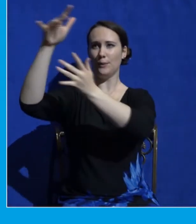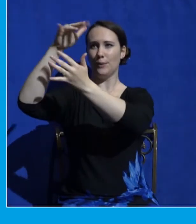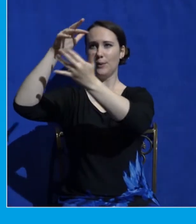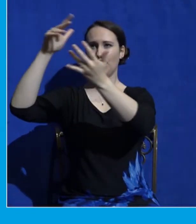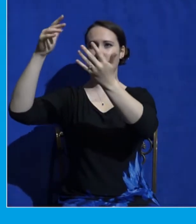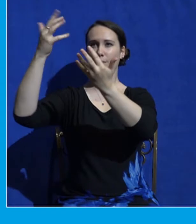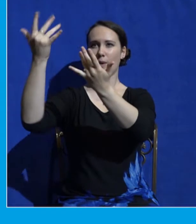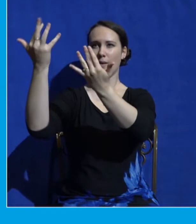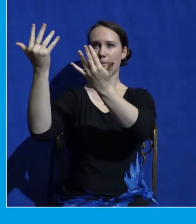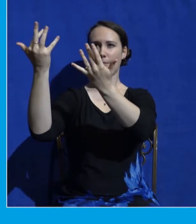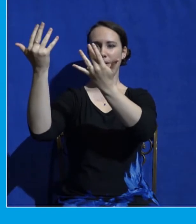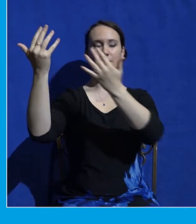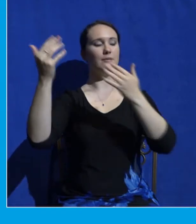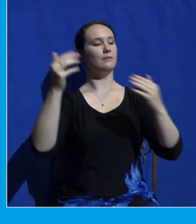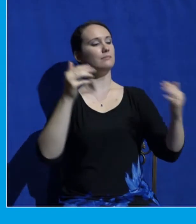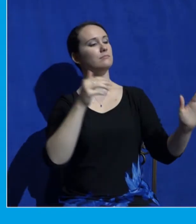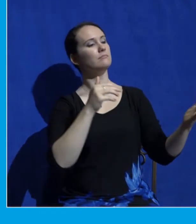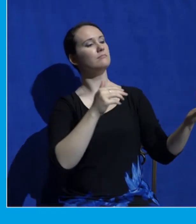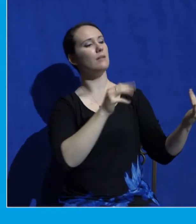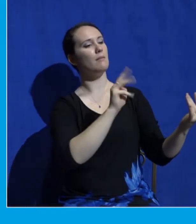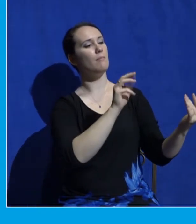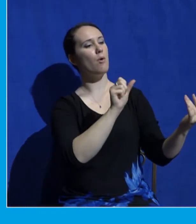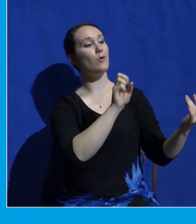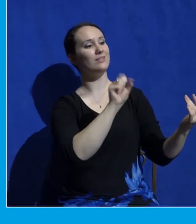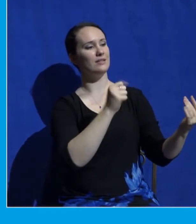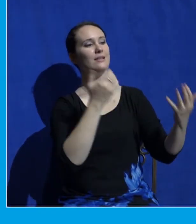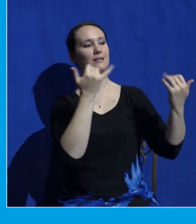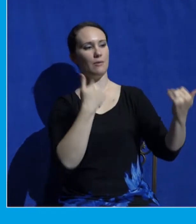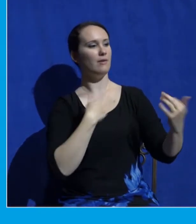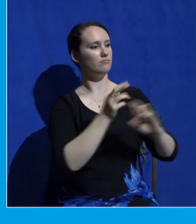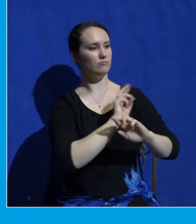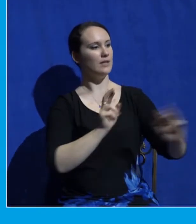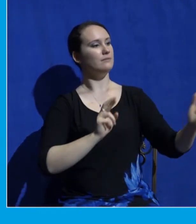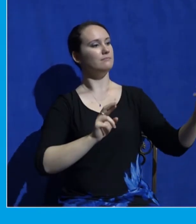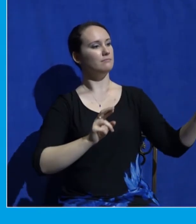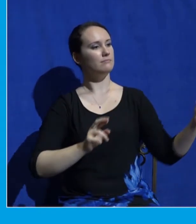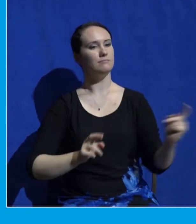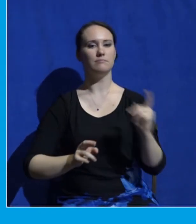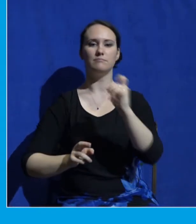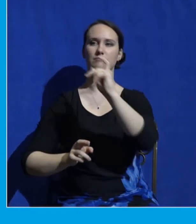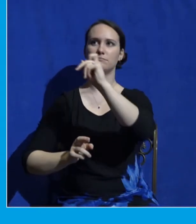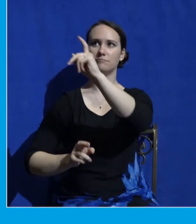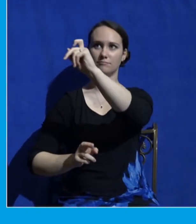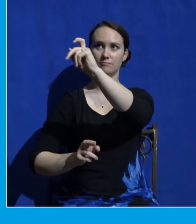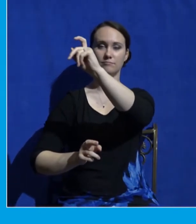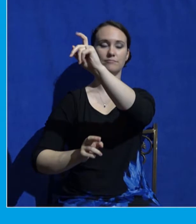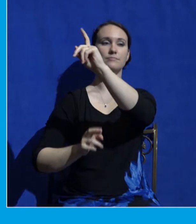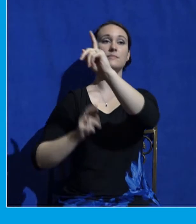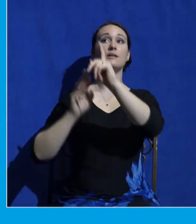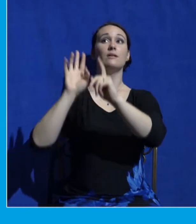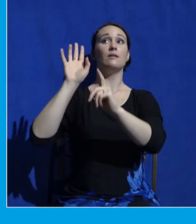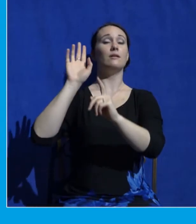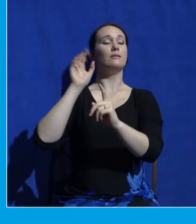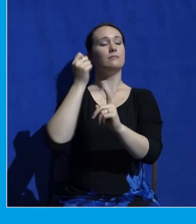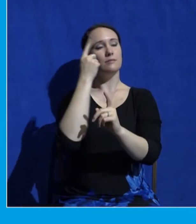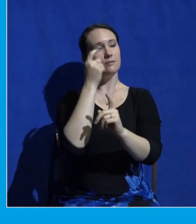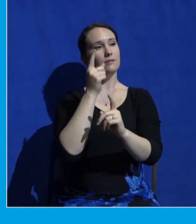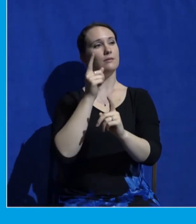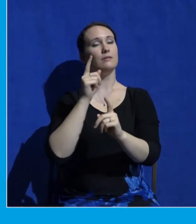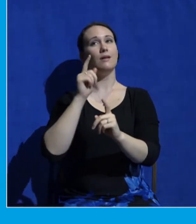cloud. On this mountain, the appearance of the glory of the Lord was like a devouring fire on the top